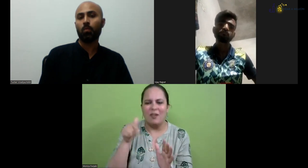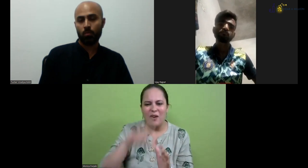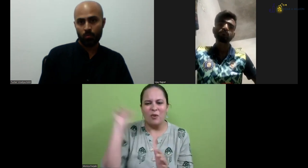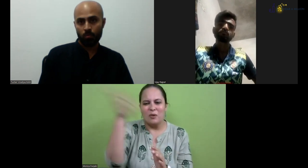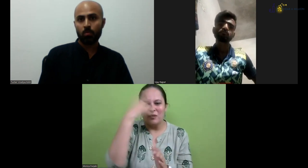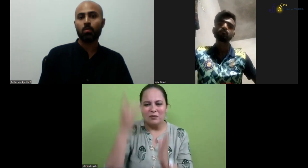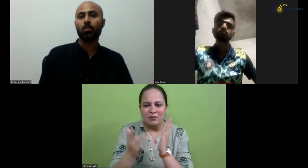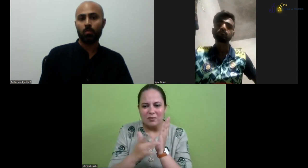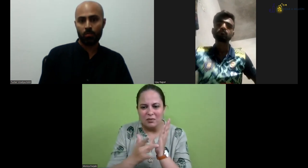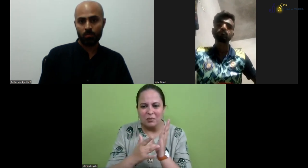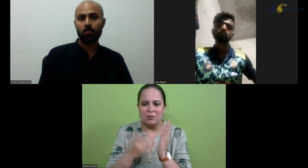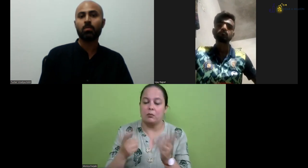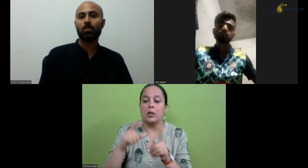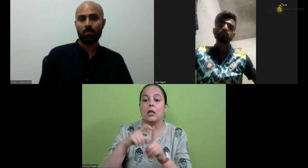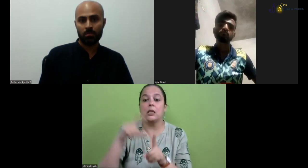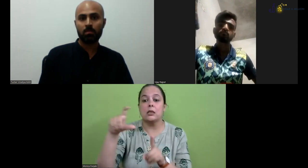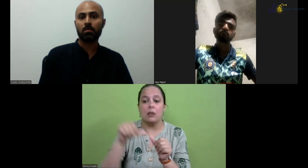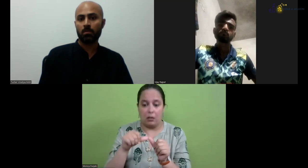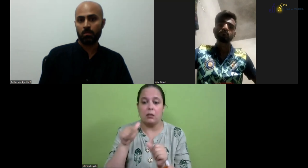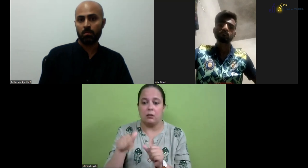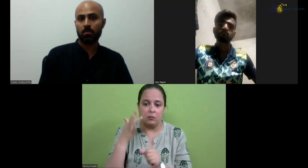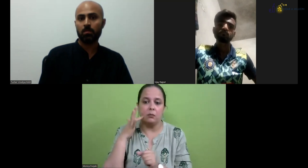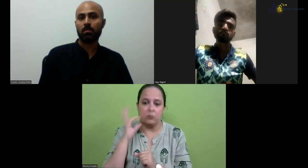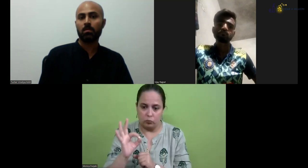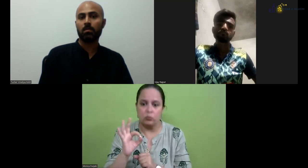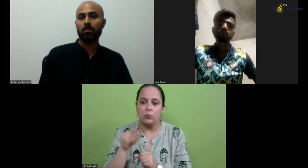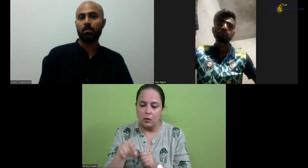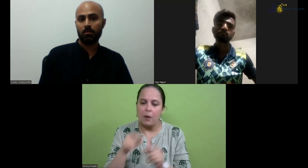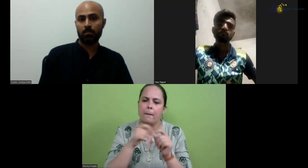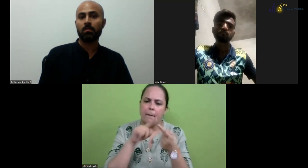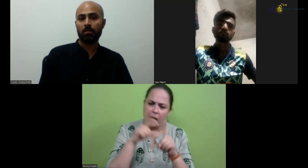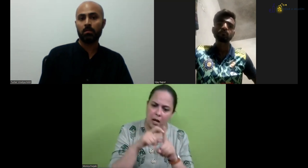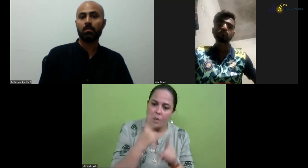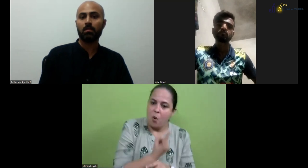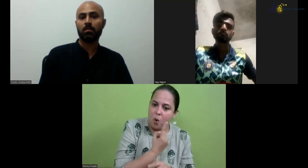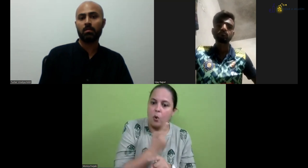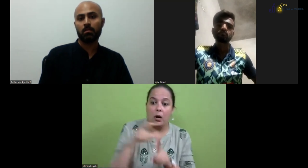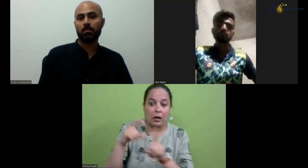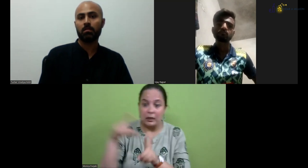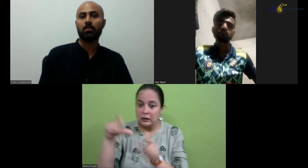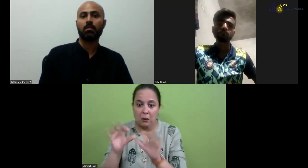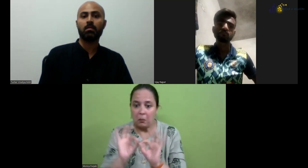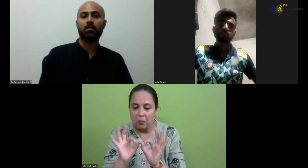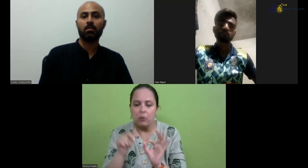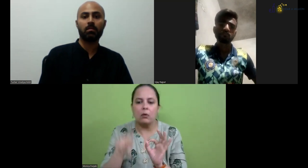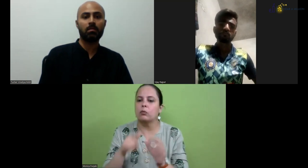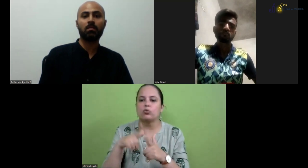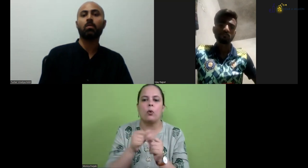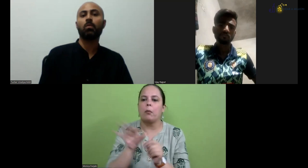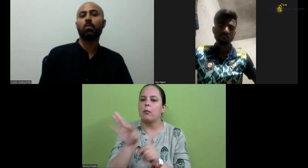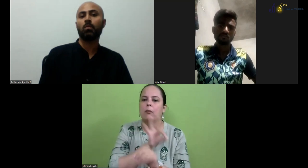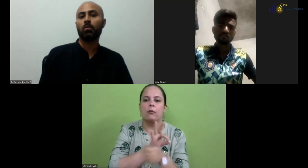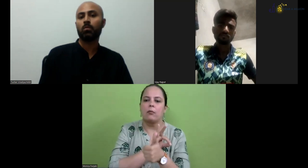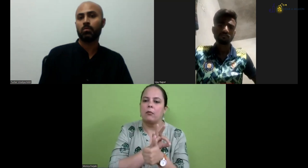have the DCA course, they will not get hired. You know, we are, right now, we are in the technology generation